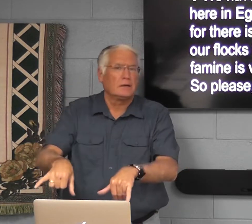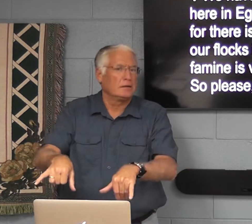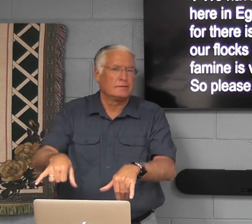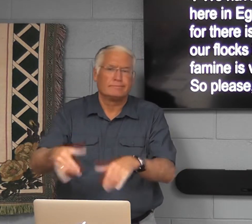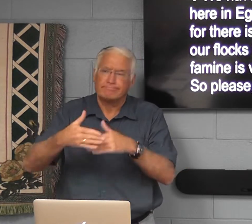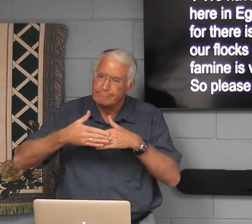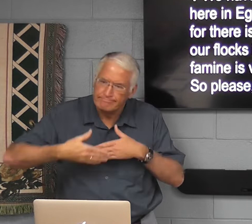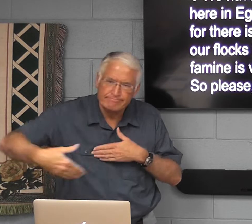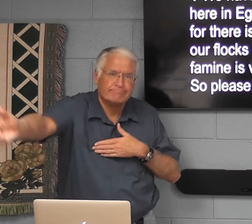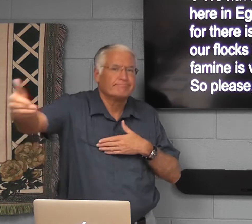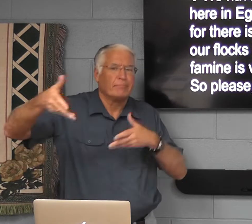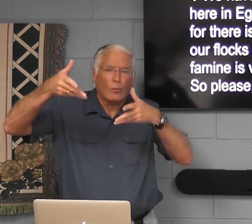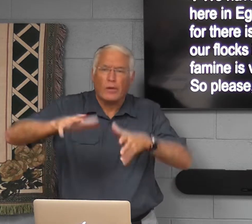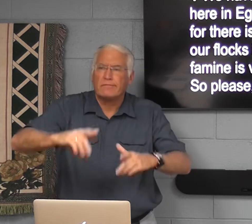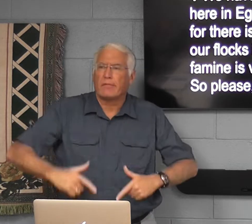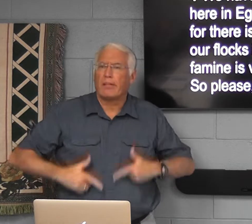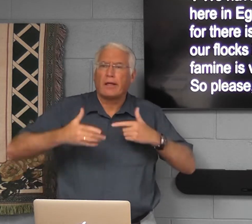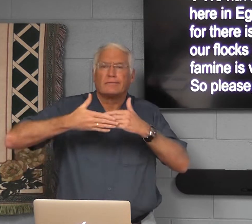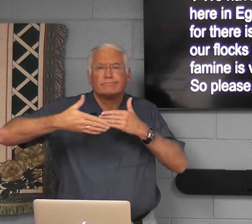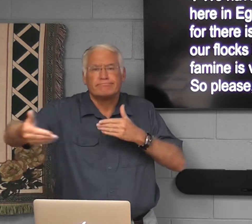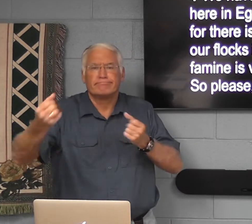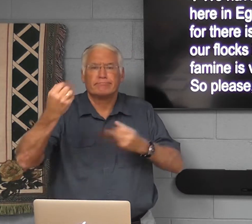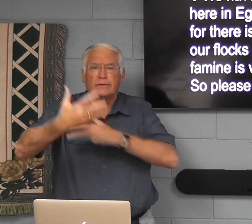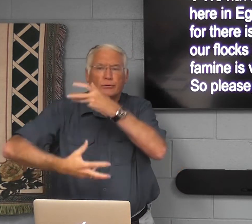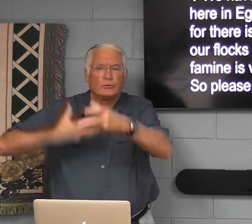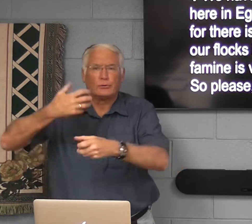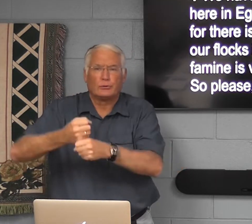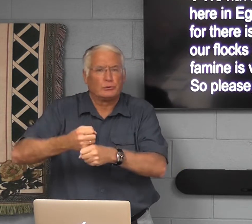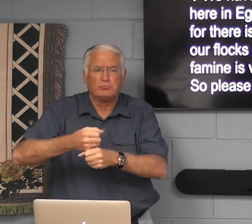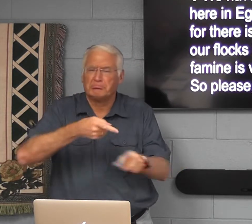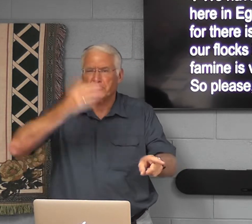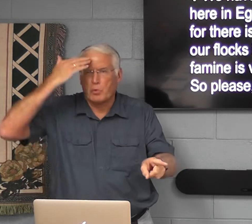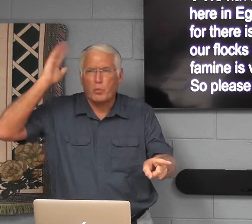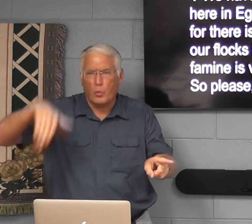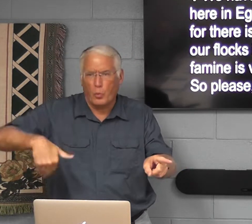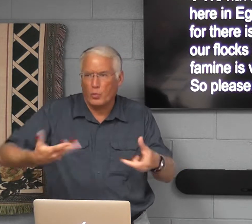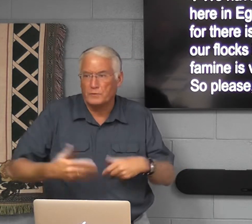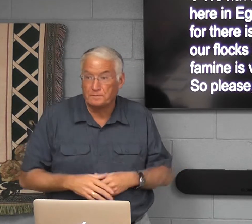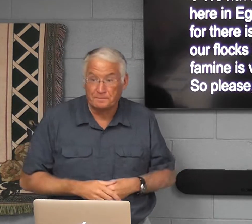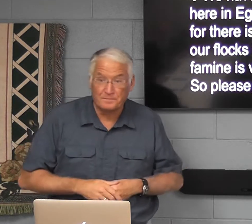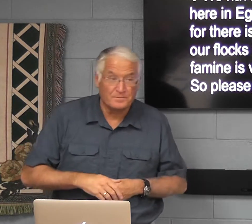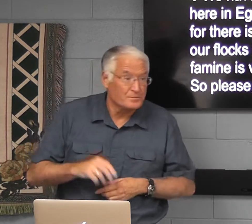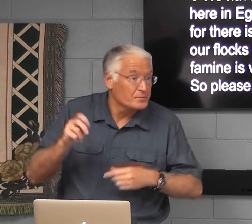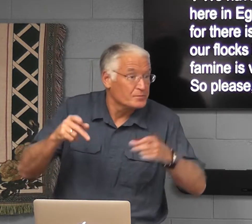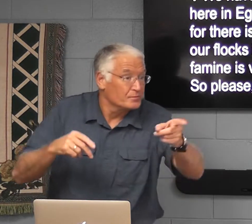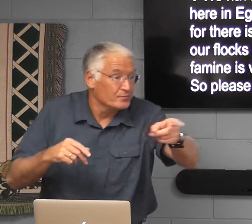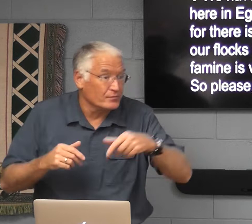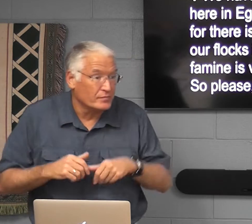They knew that God had not led them to stay there permanently for years.